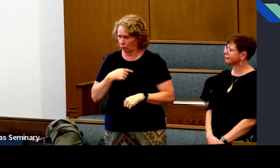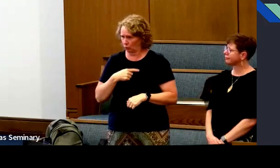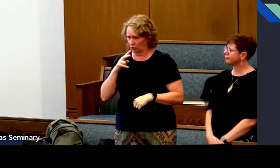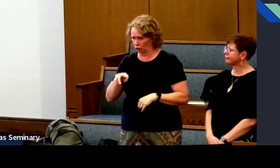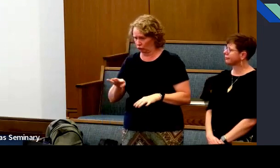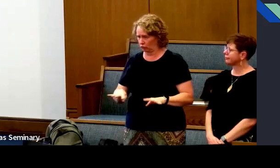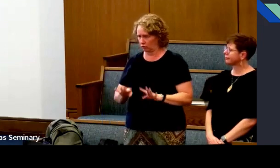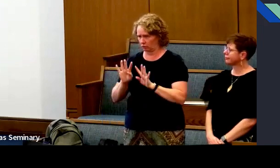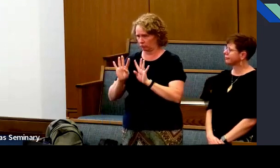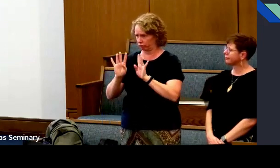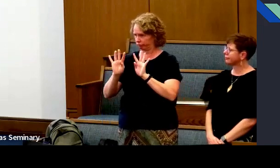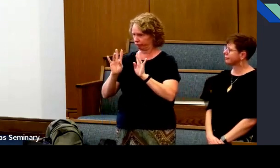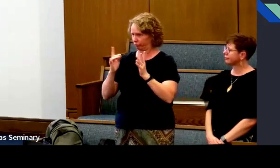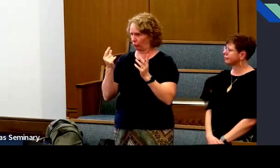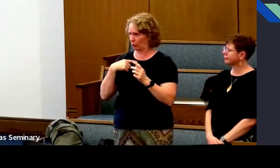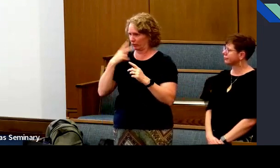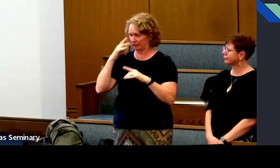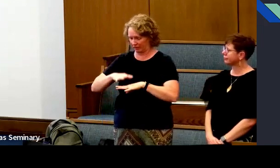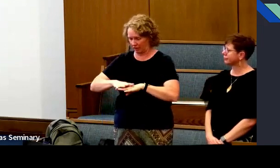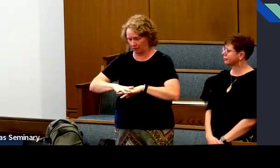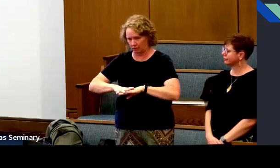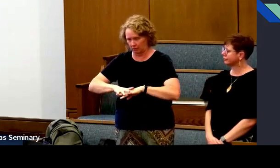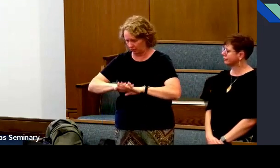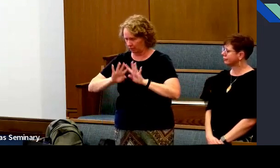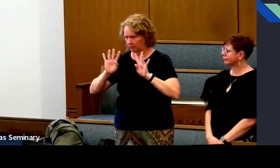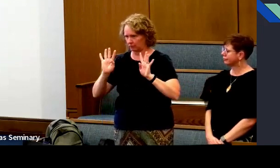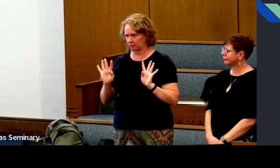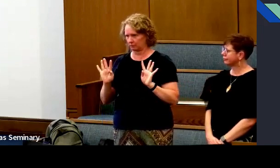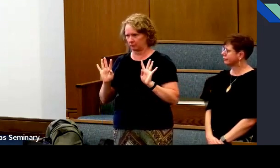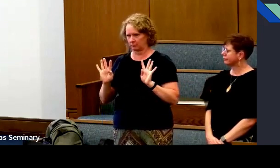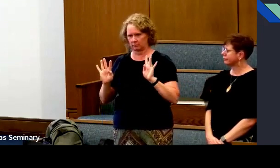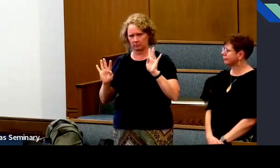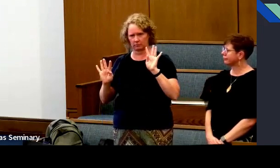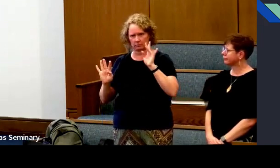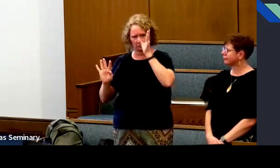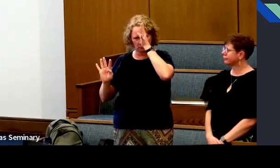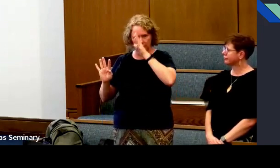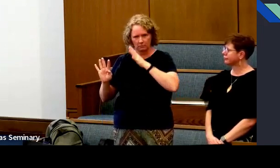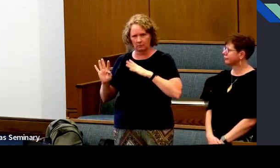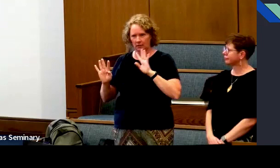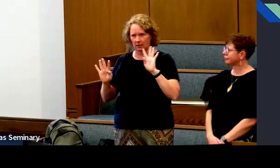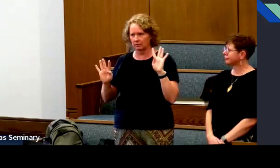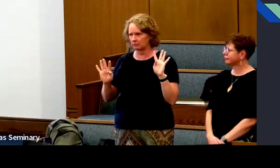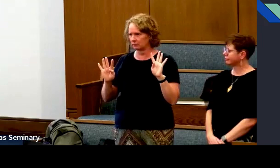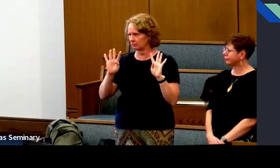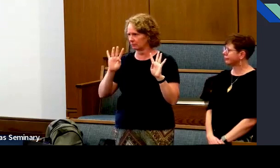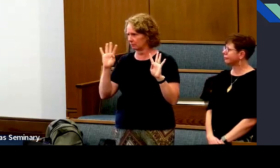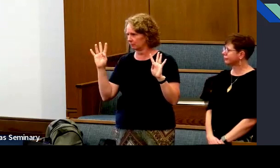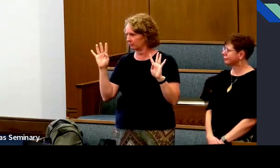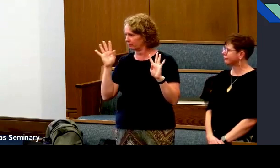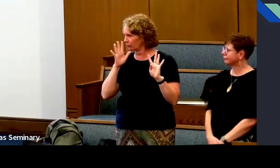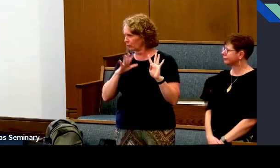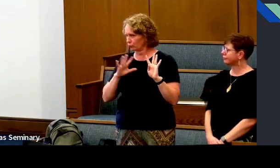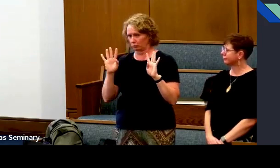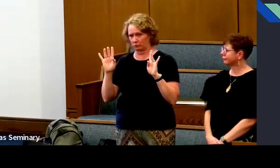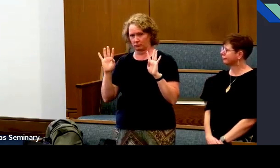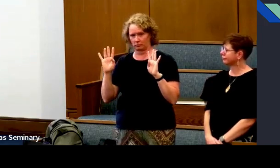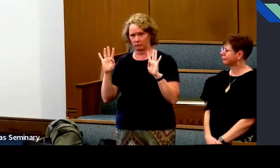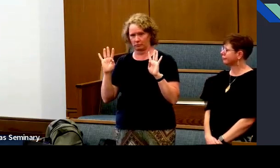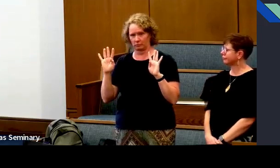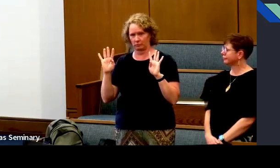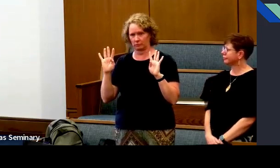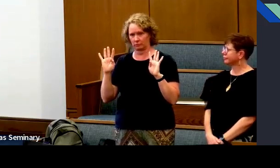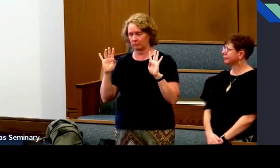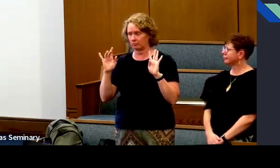see maybe that weaving coming together. We see them separately. It's men and women.